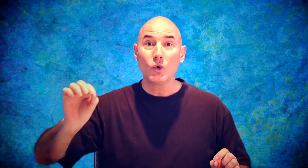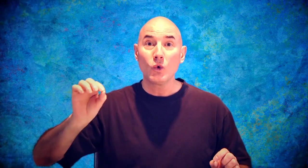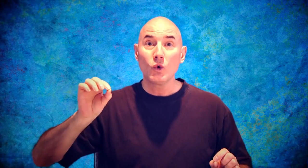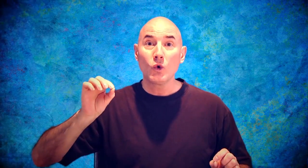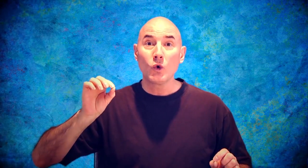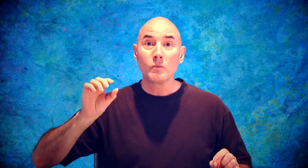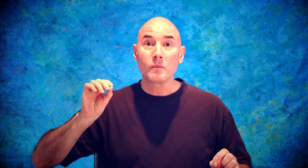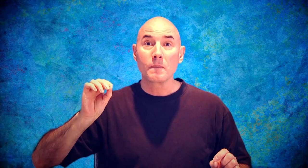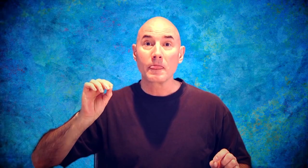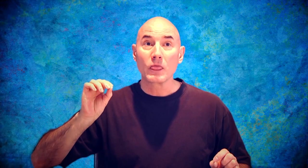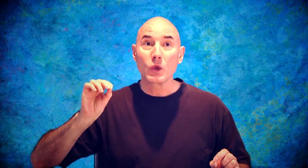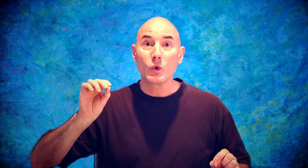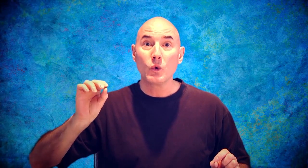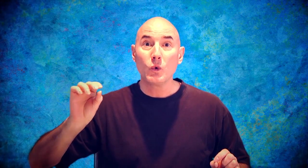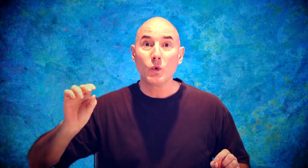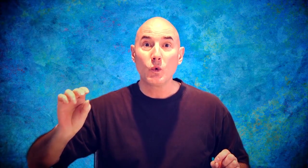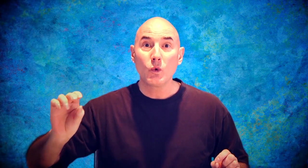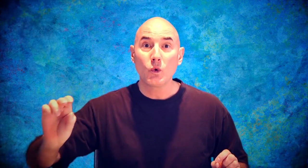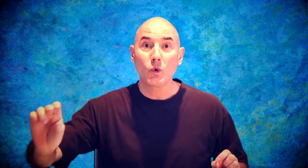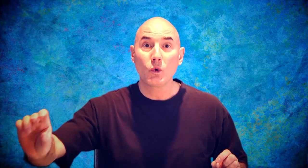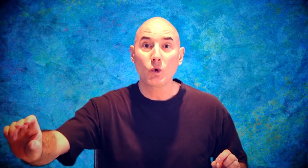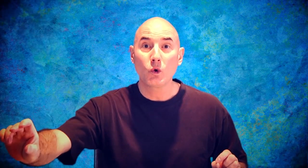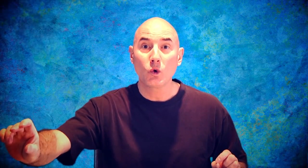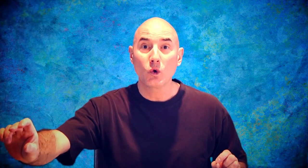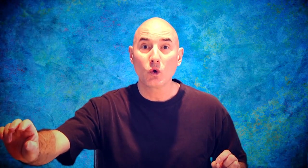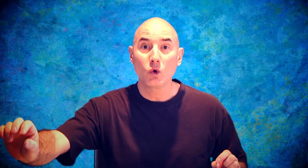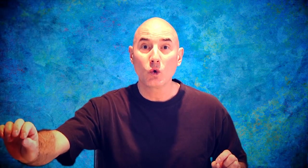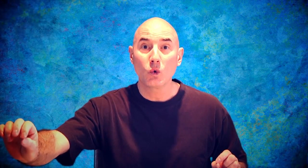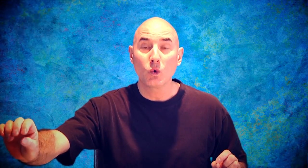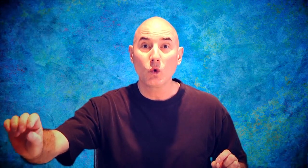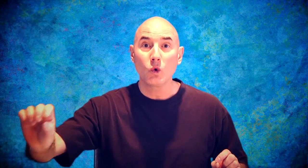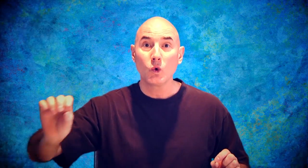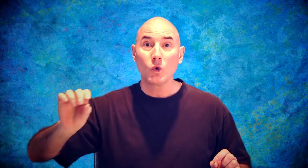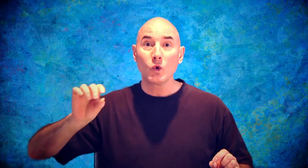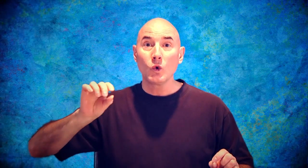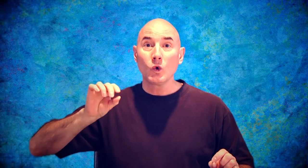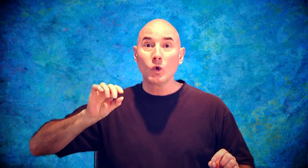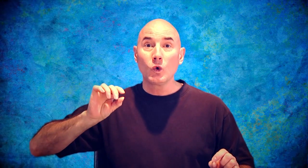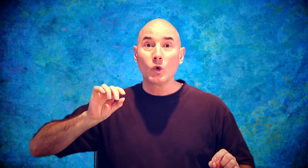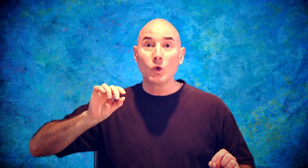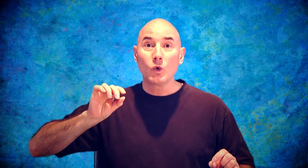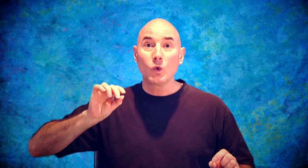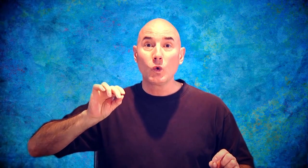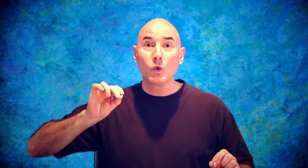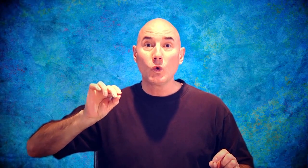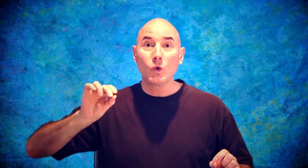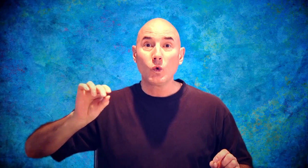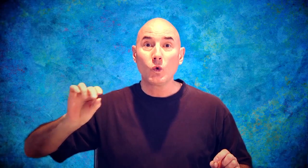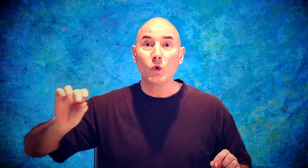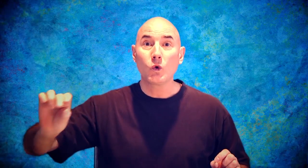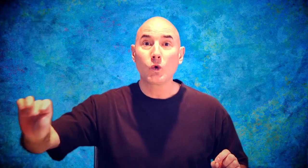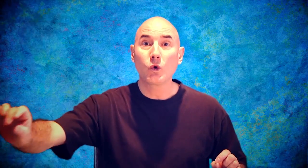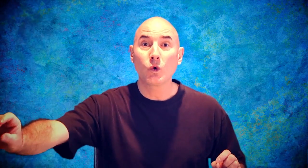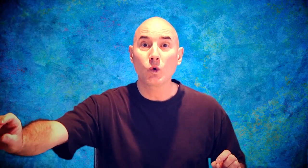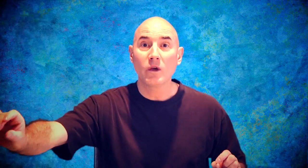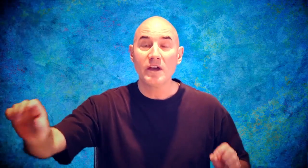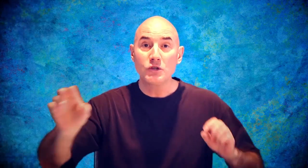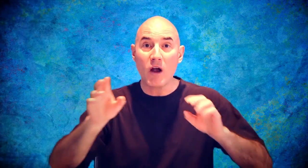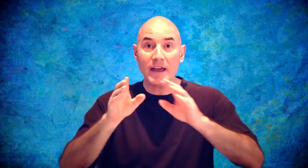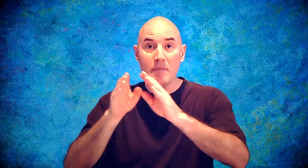try and